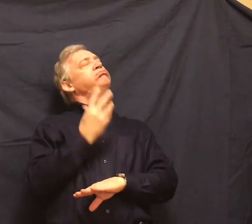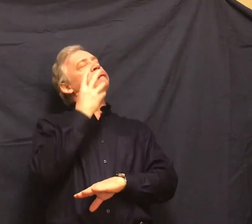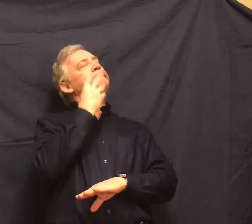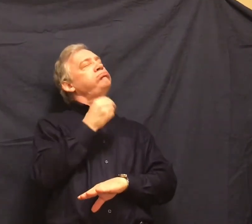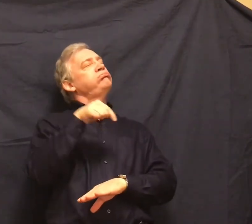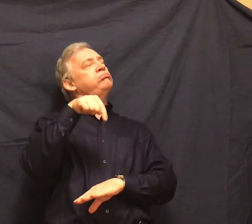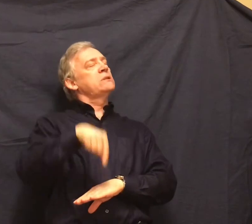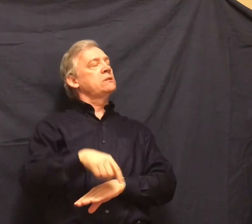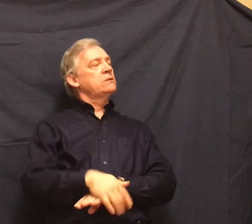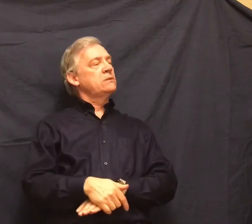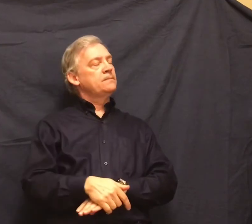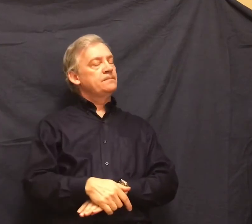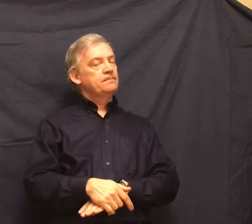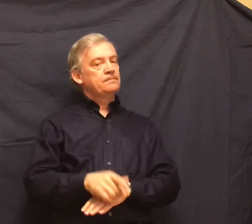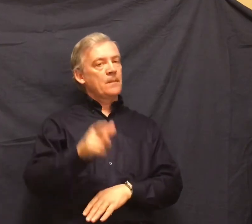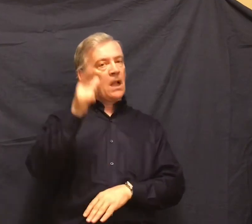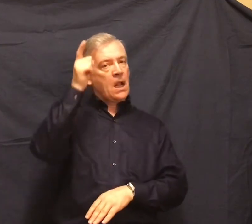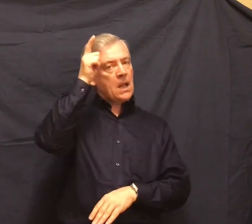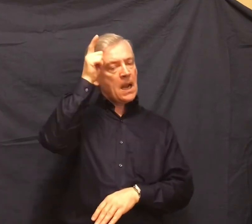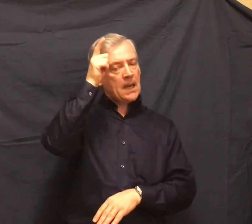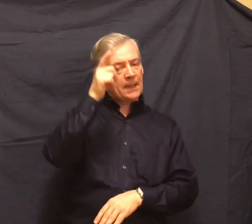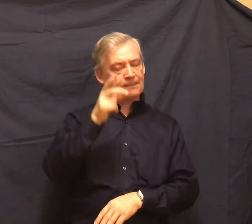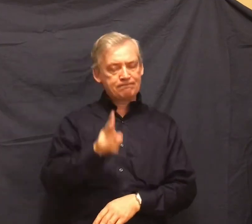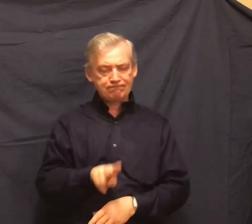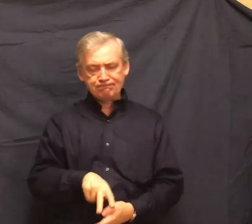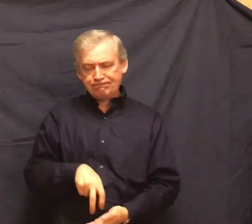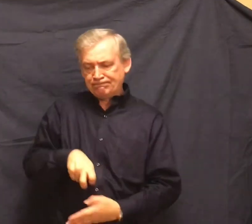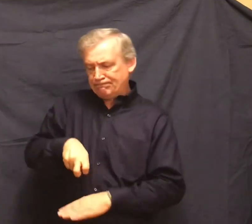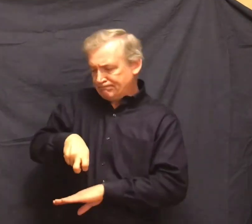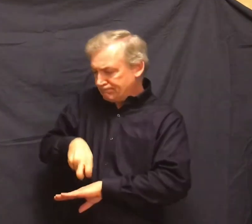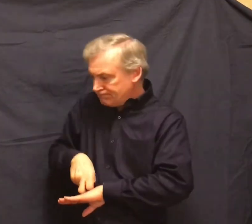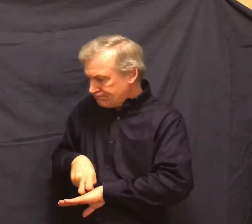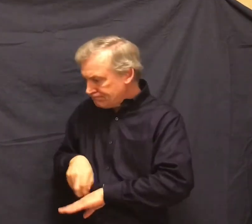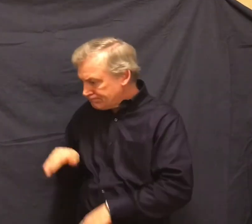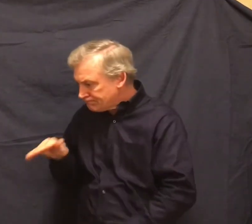Lenny got up on his knees and looked down at George. Ain't we going to have no supper?